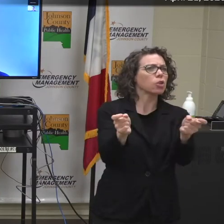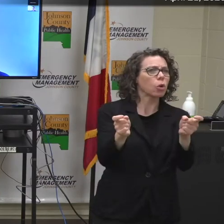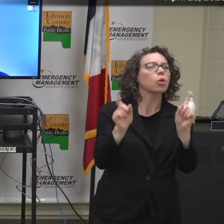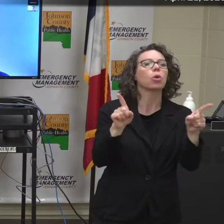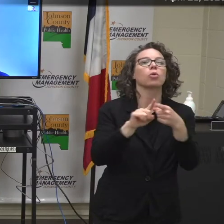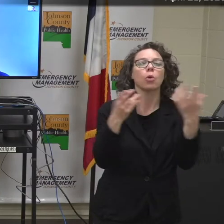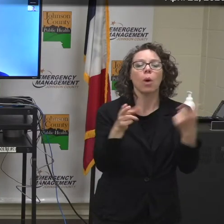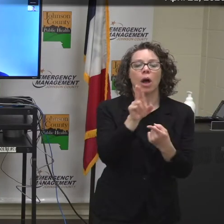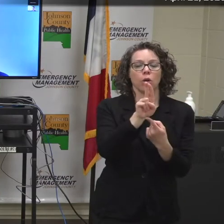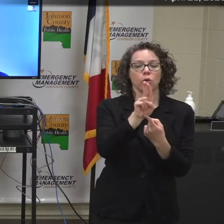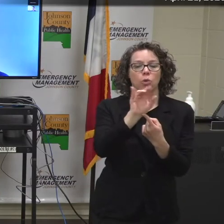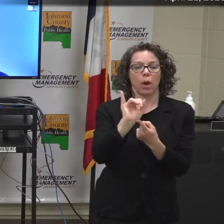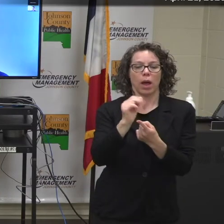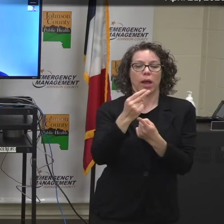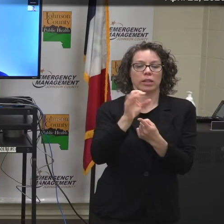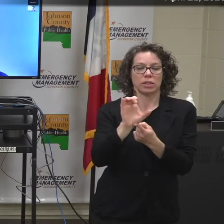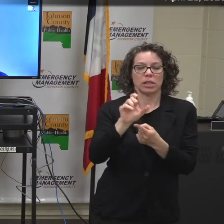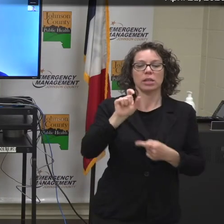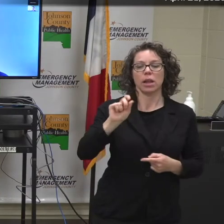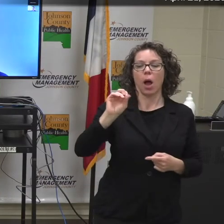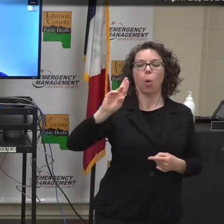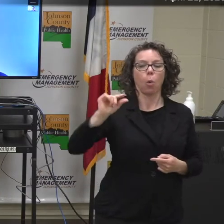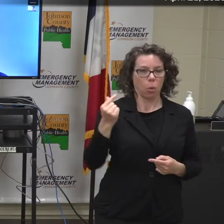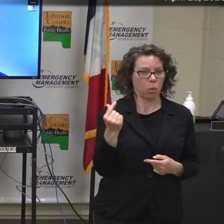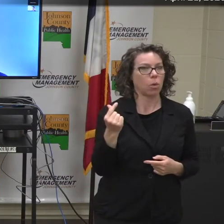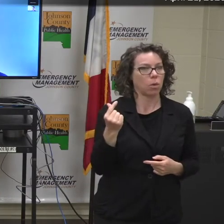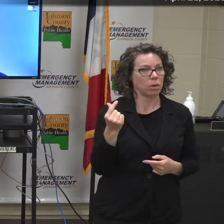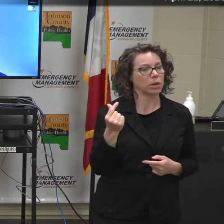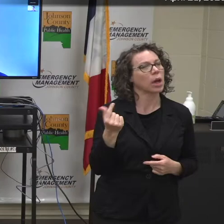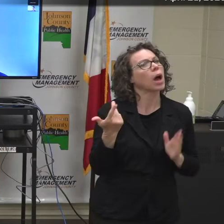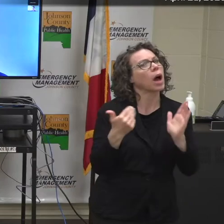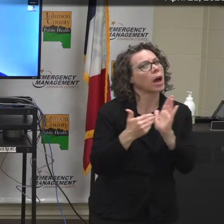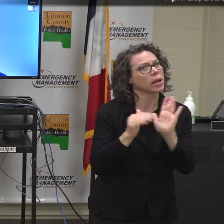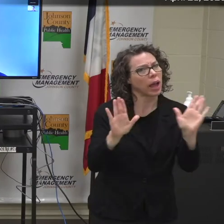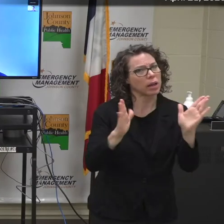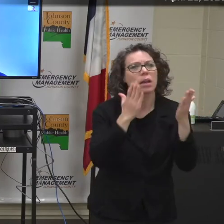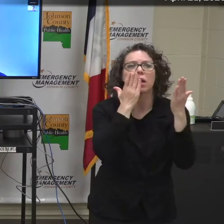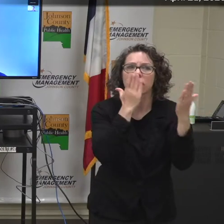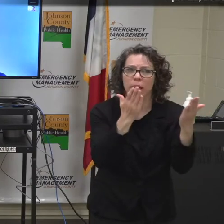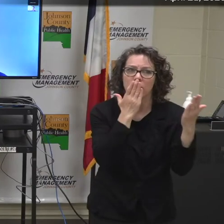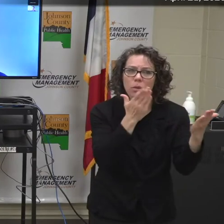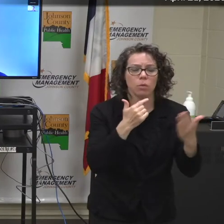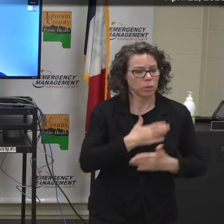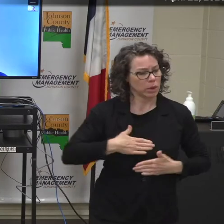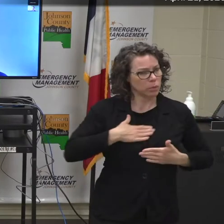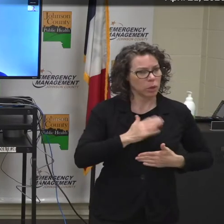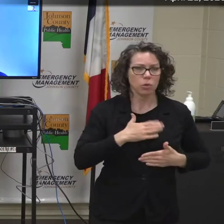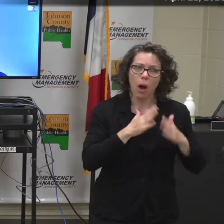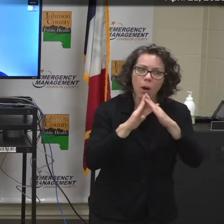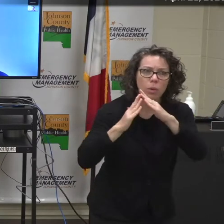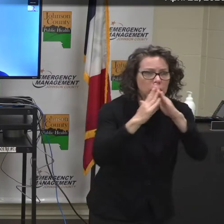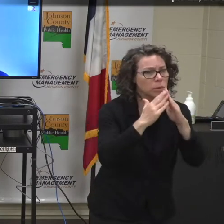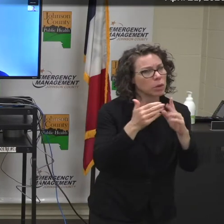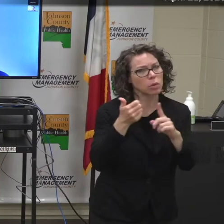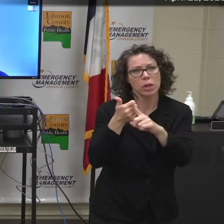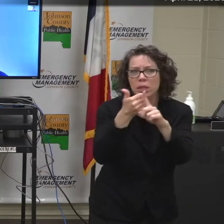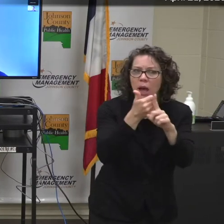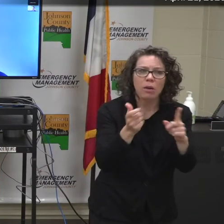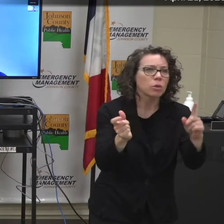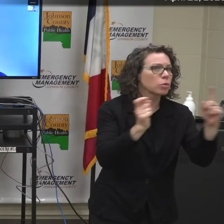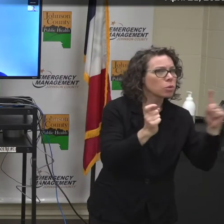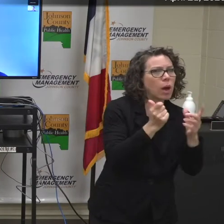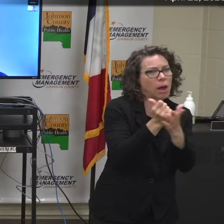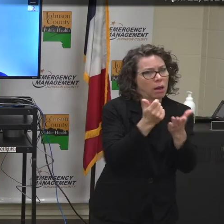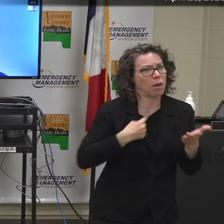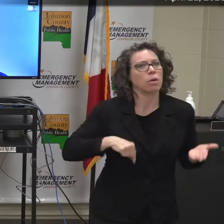UIHC.org. Again, we are so appreciative of the community and how the community has risen up and helped